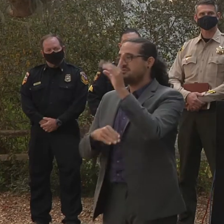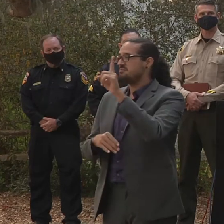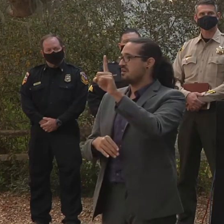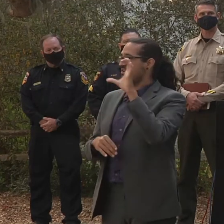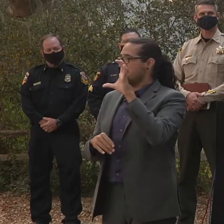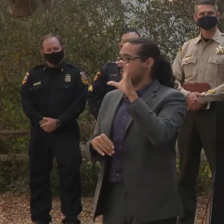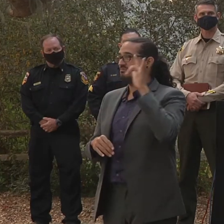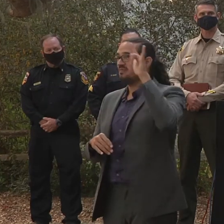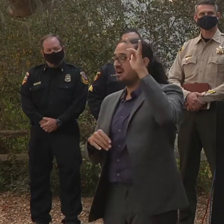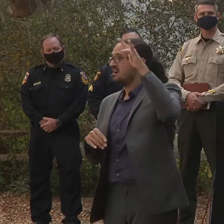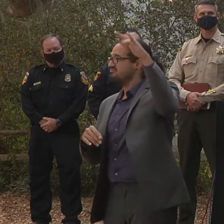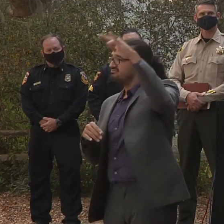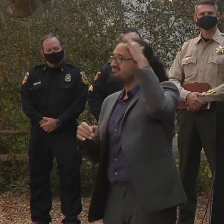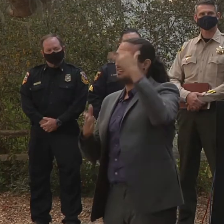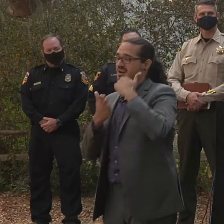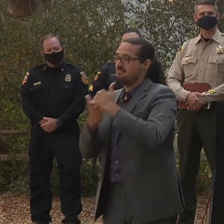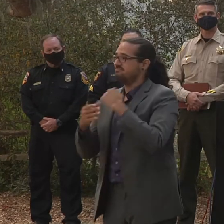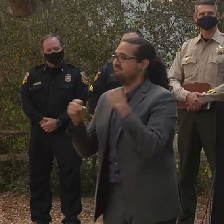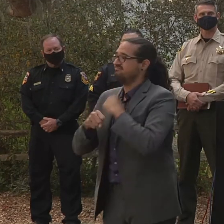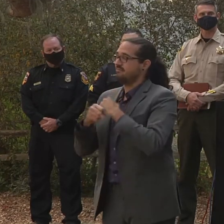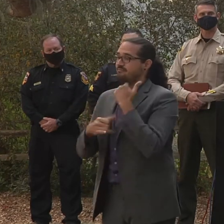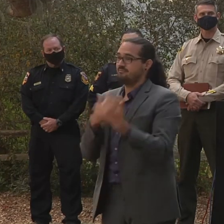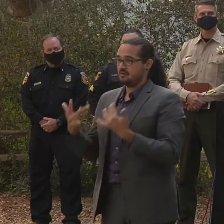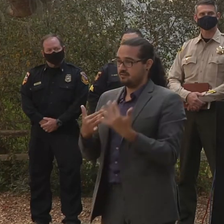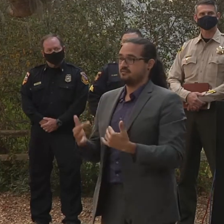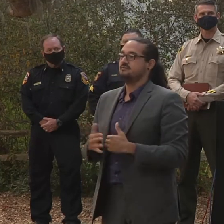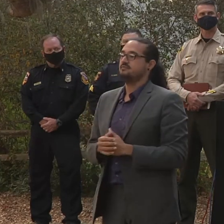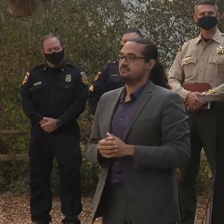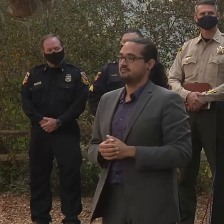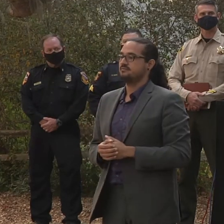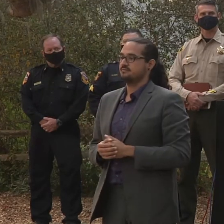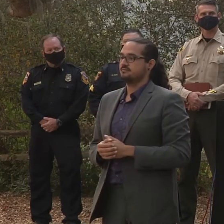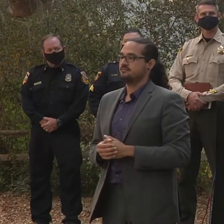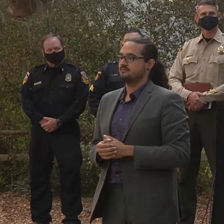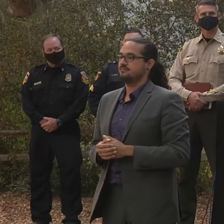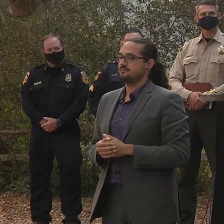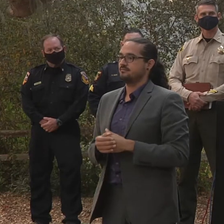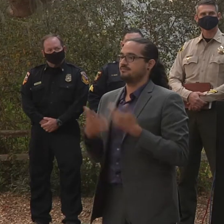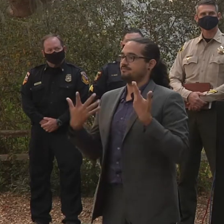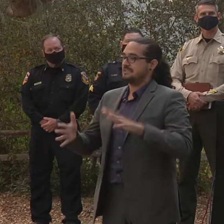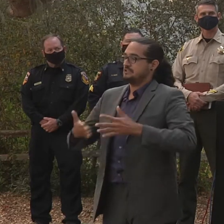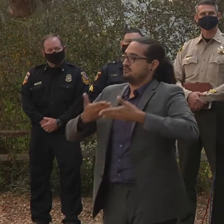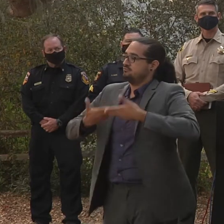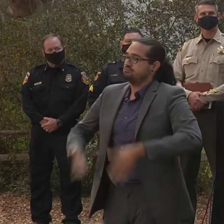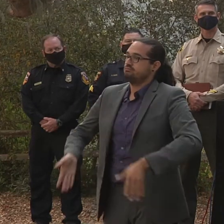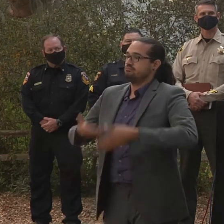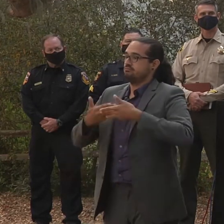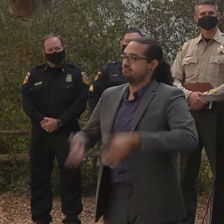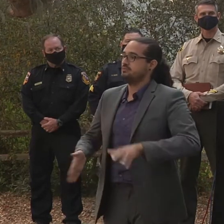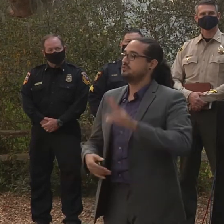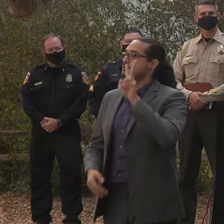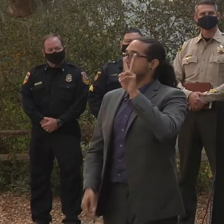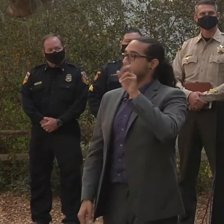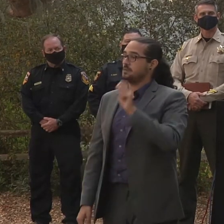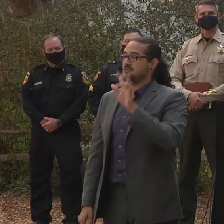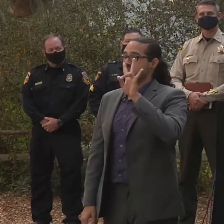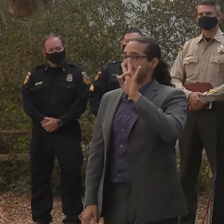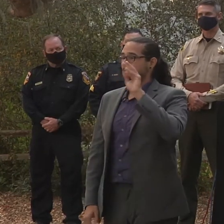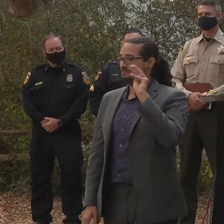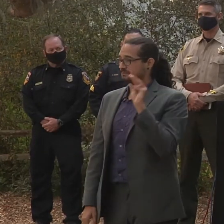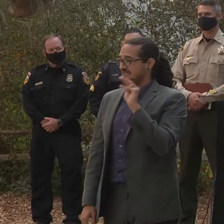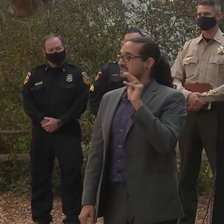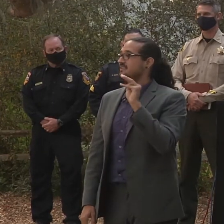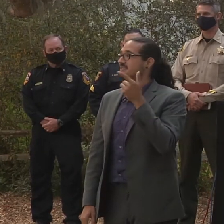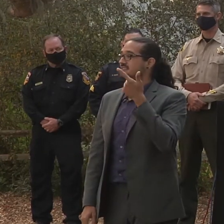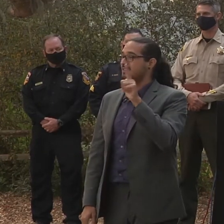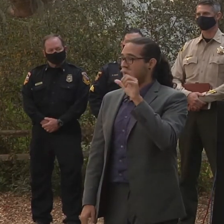moment. With that, we've dropped over 2.7 million gallons of retardant on that on these fires over the